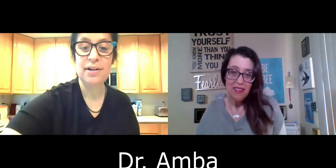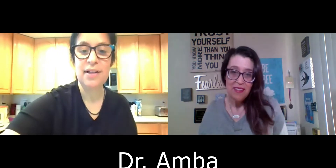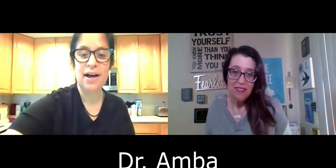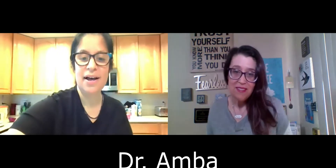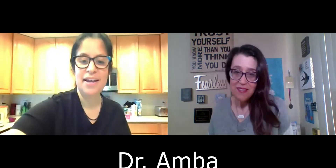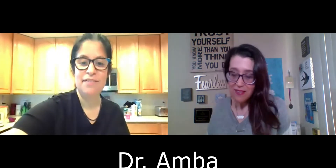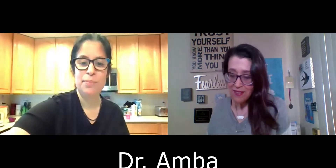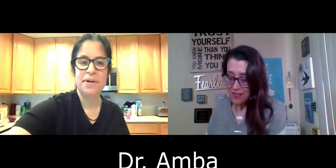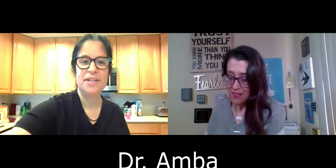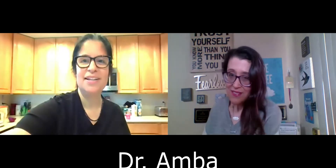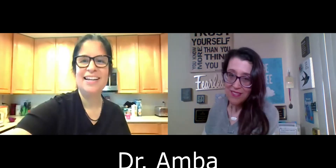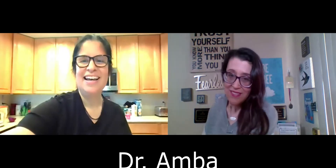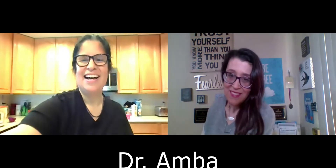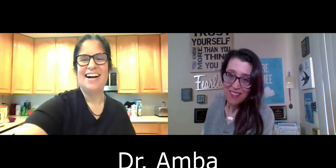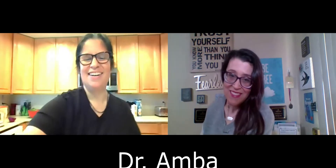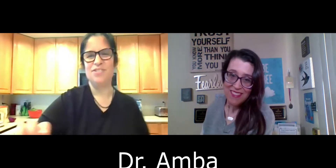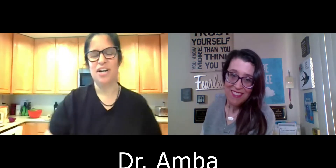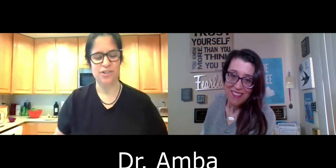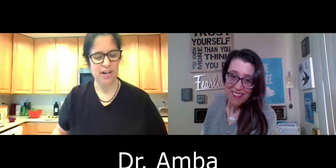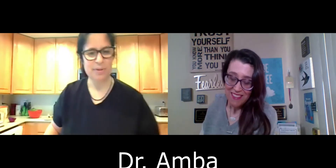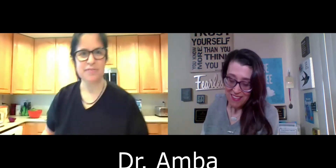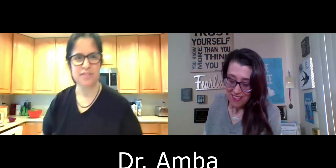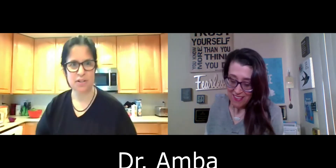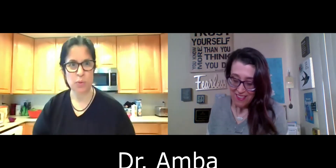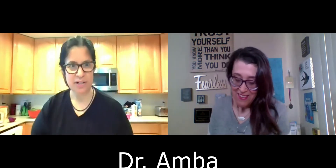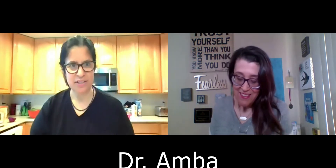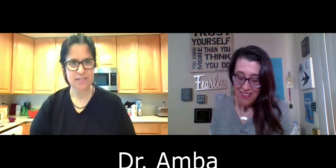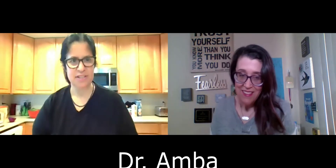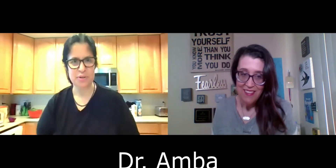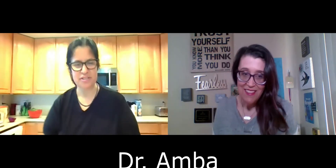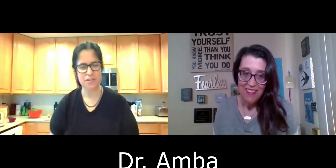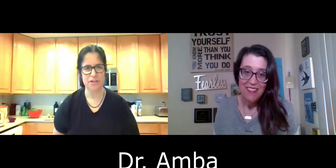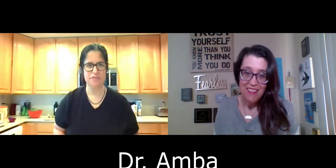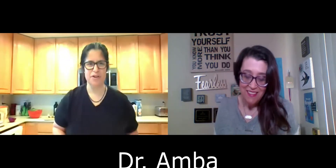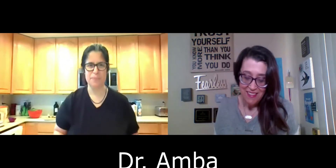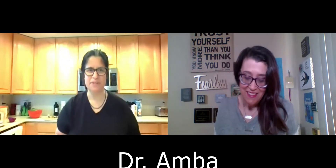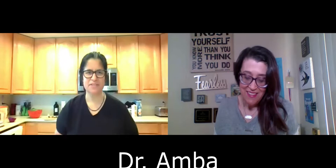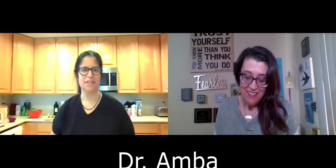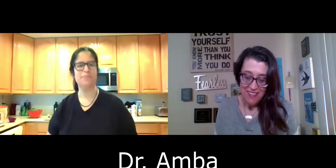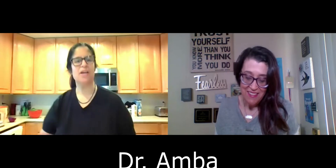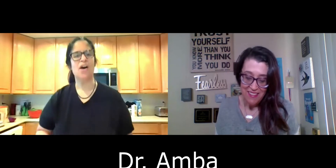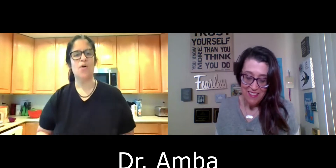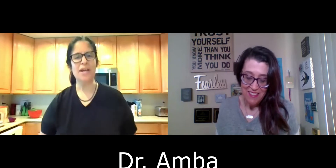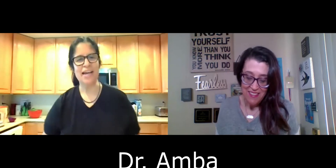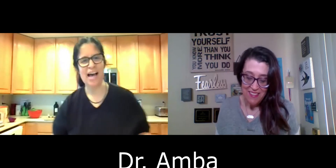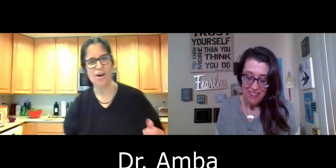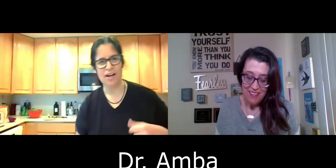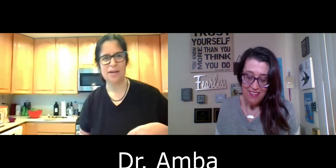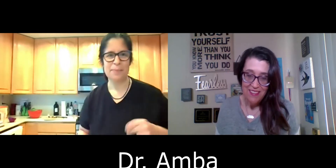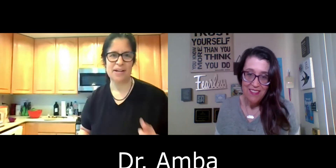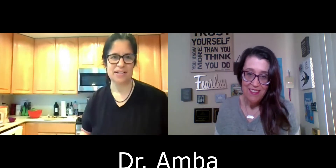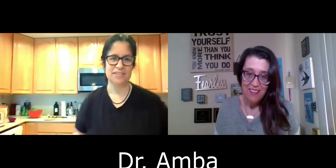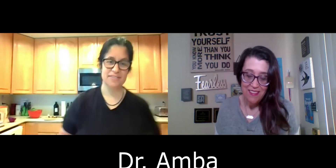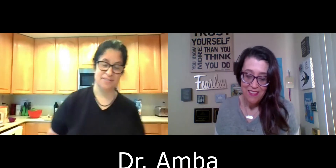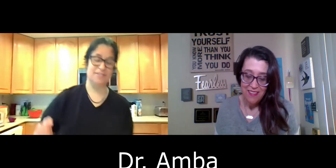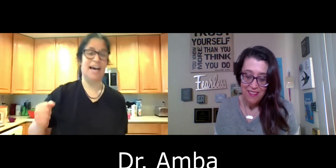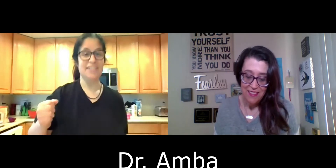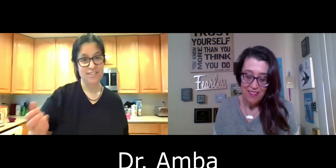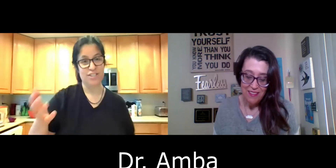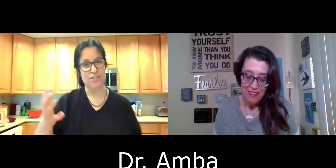Well, hi, everybody. I'm Dr. Amba of Sit Wellness, Sunrise Integrative Therapies. And right now I'm